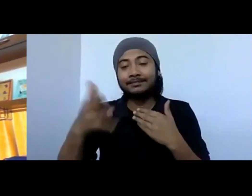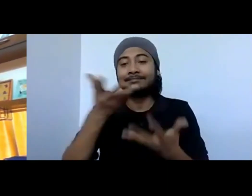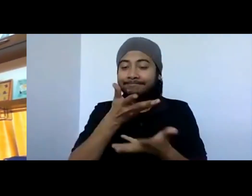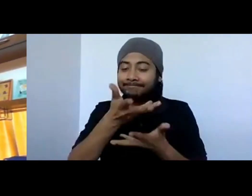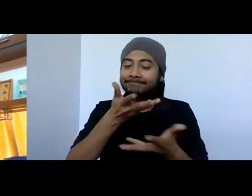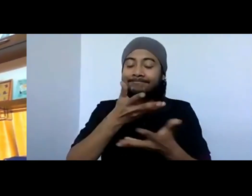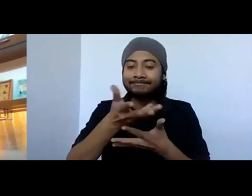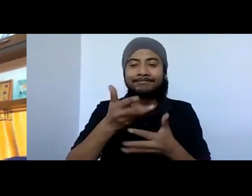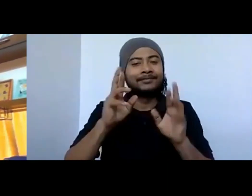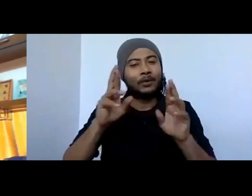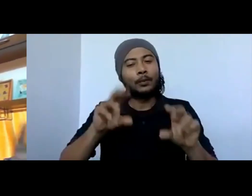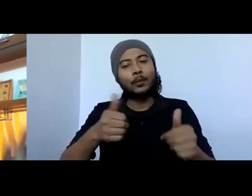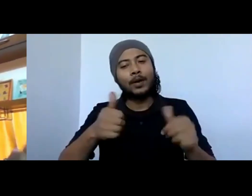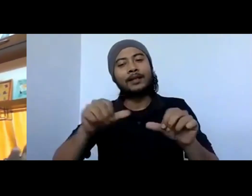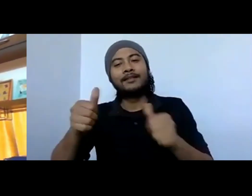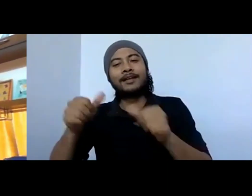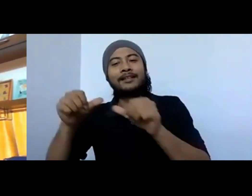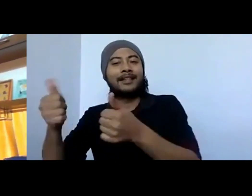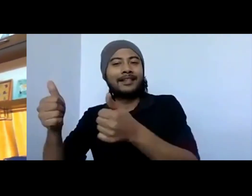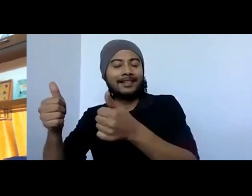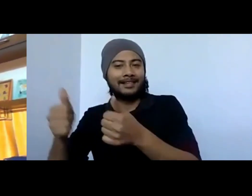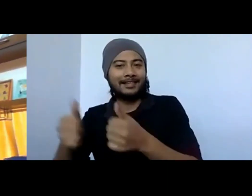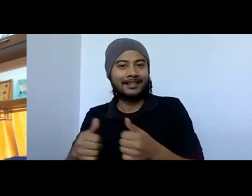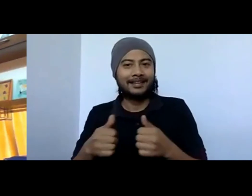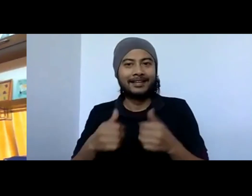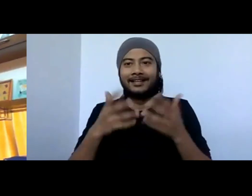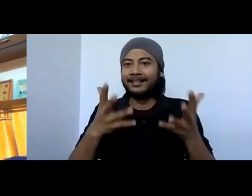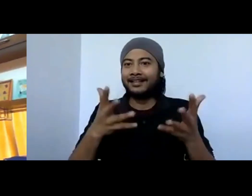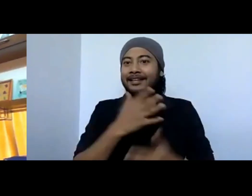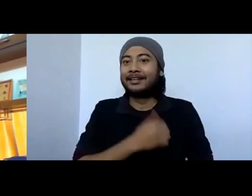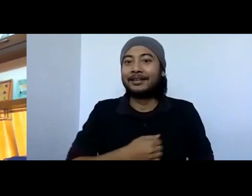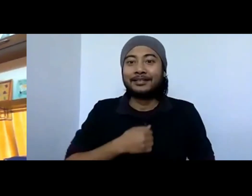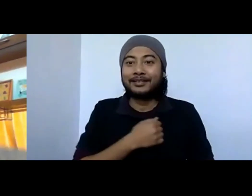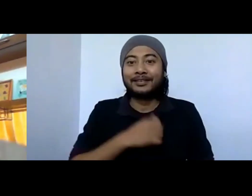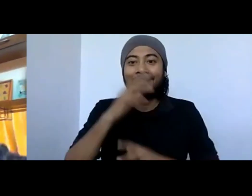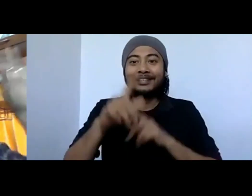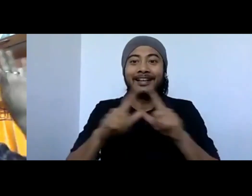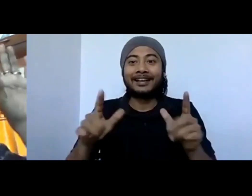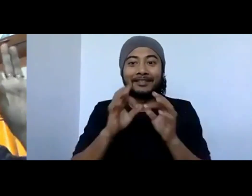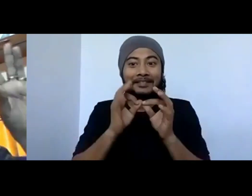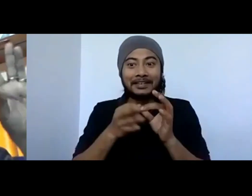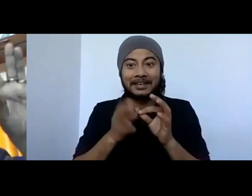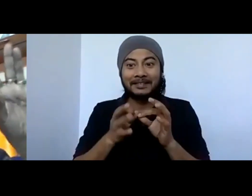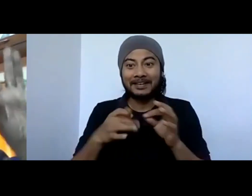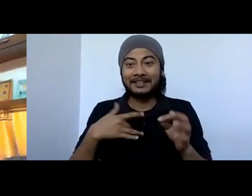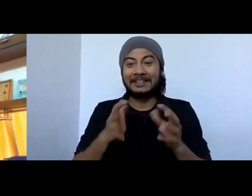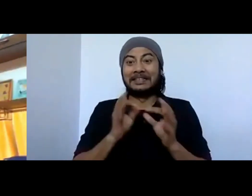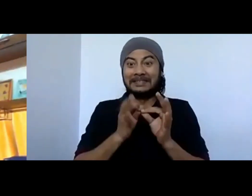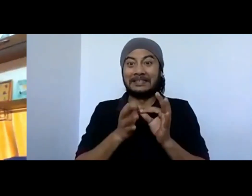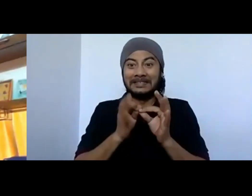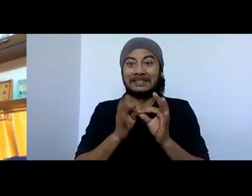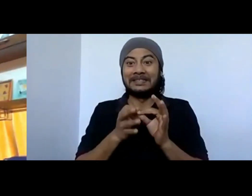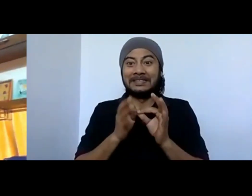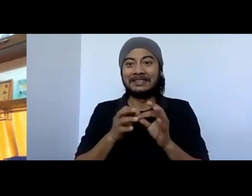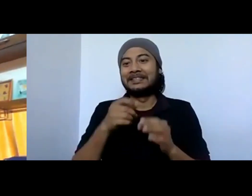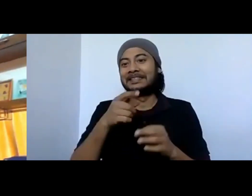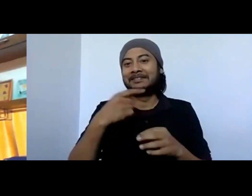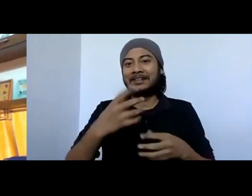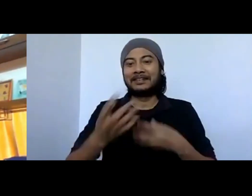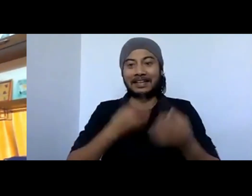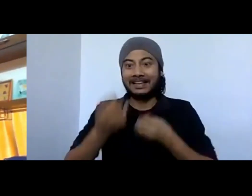opportunity. Thank you. I have put the sign language interpreters to test by going full throttle.